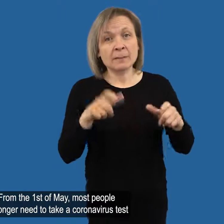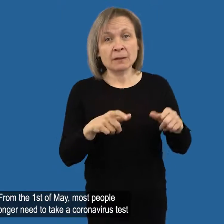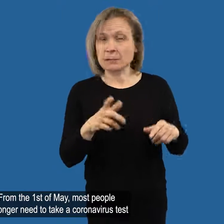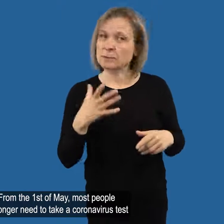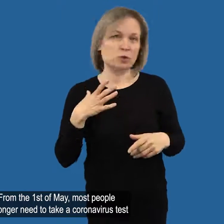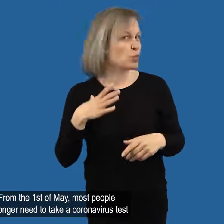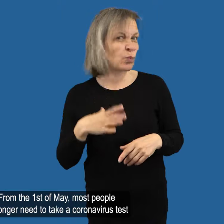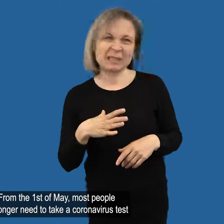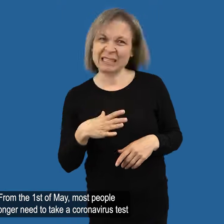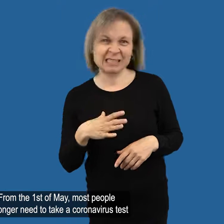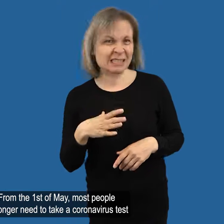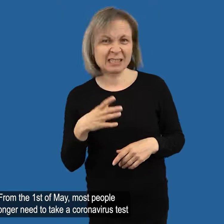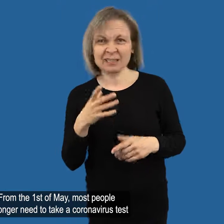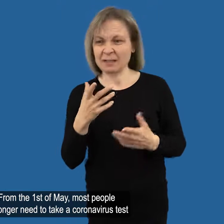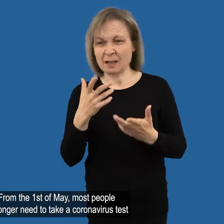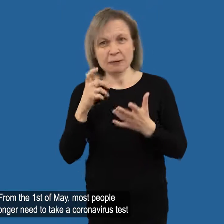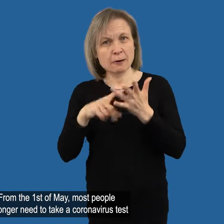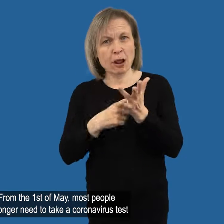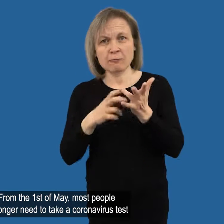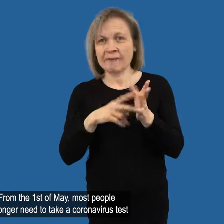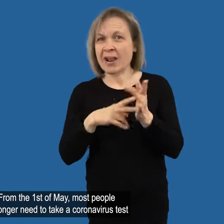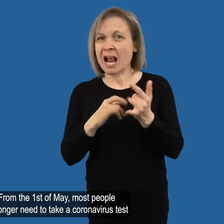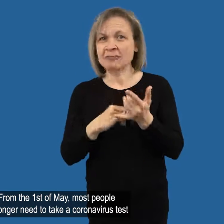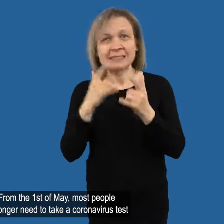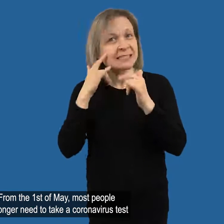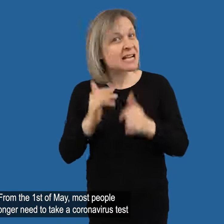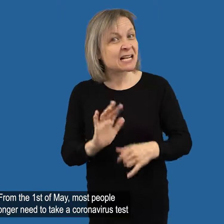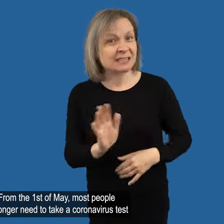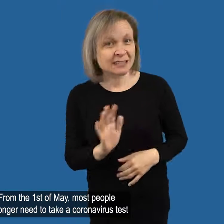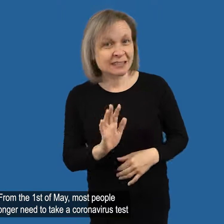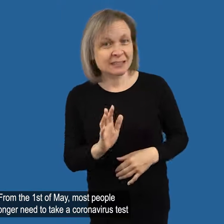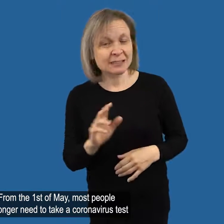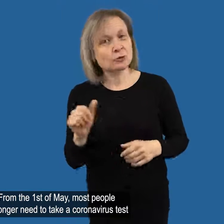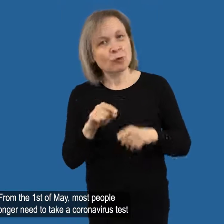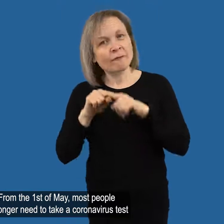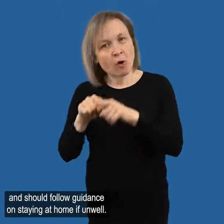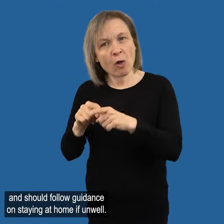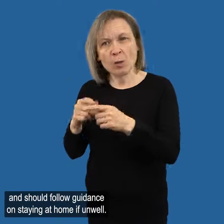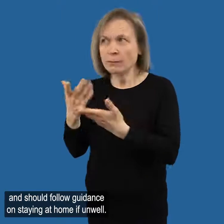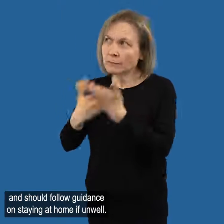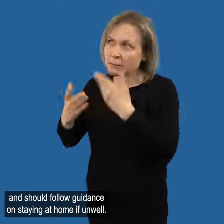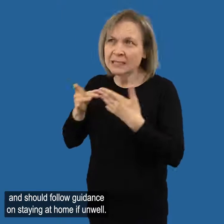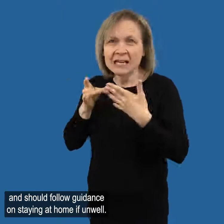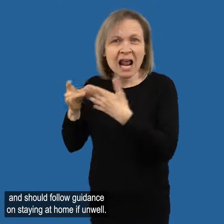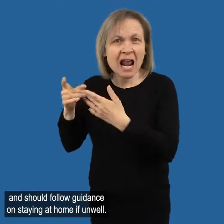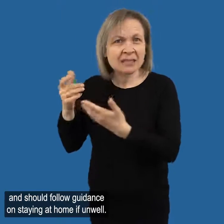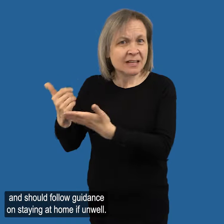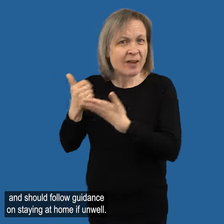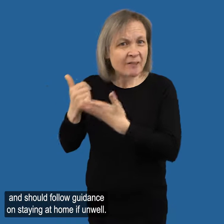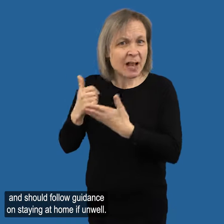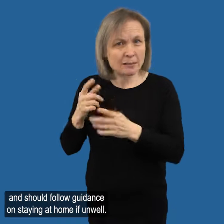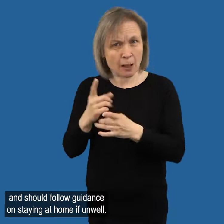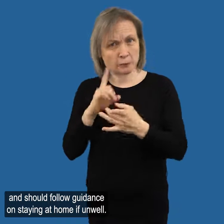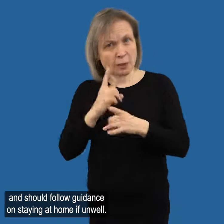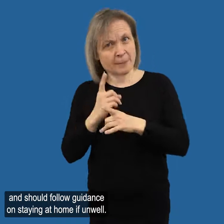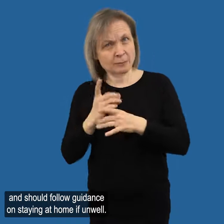From the 1st of May, most people no longer need to take a coronavirus test and should follow guidance on staying at home if